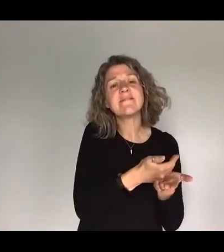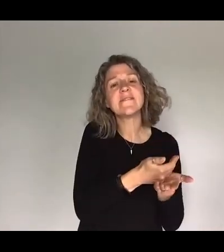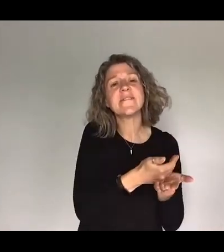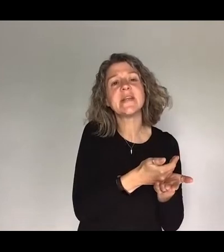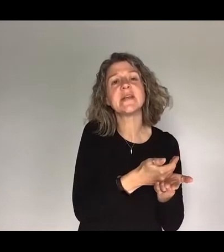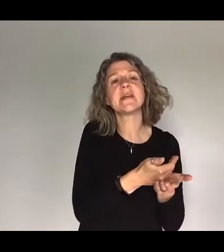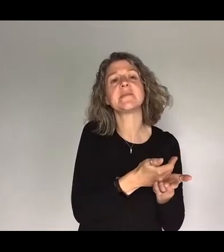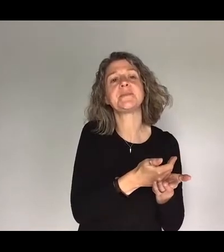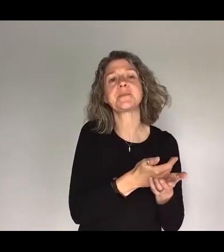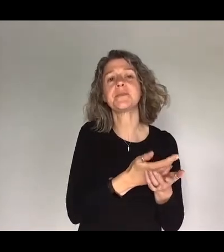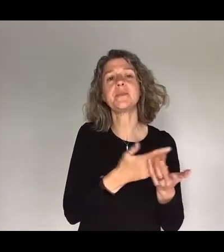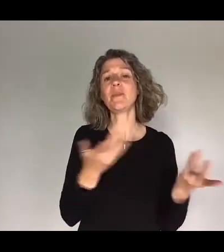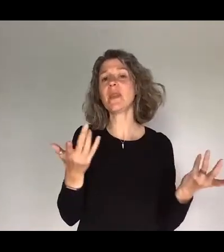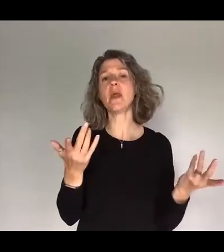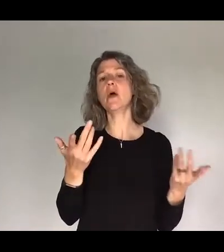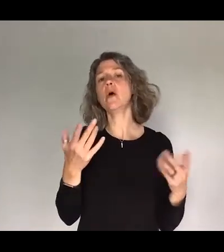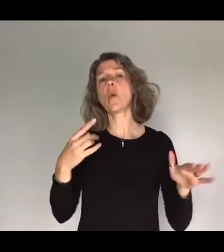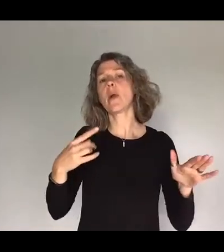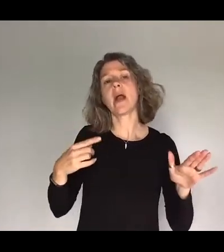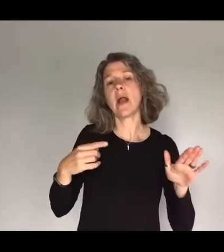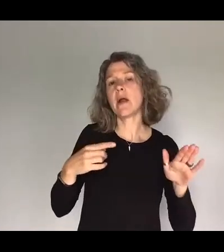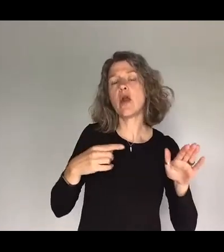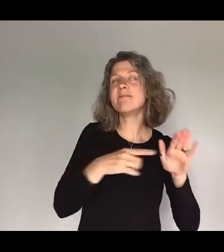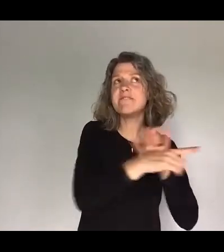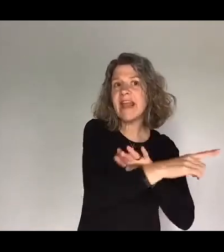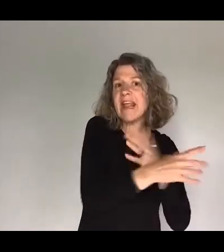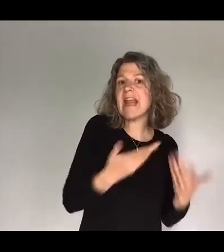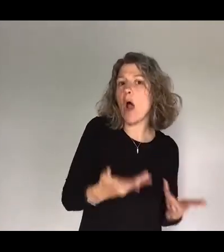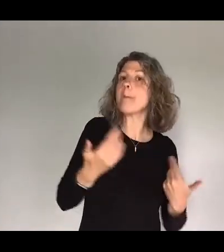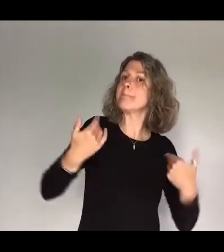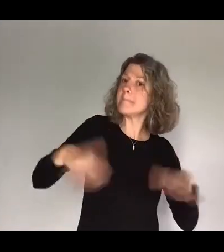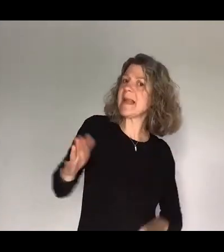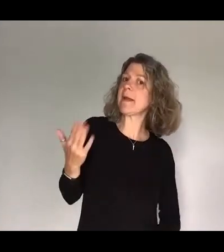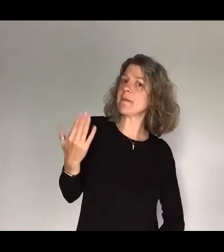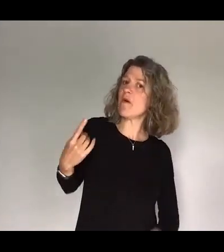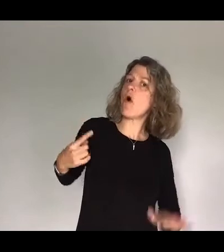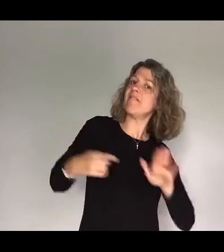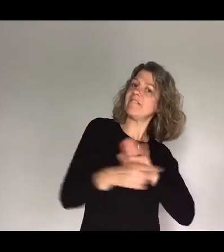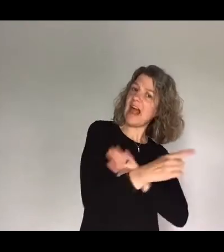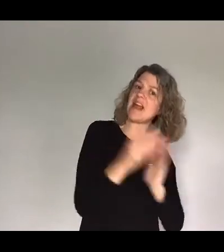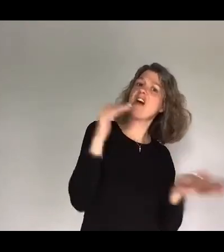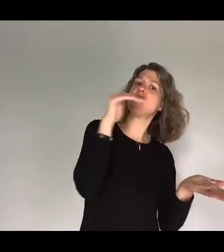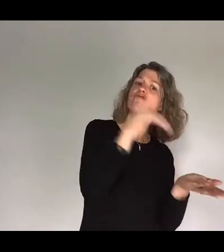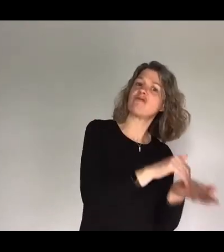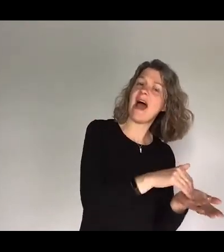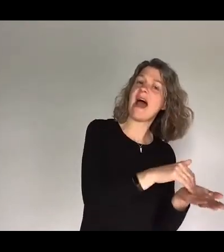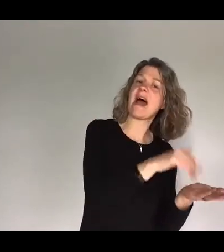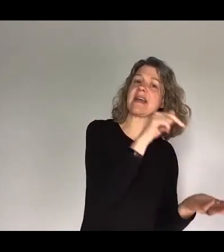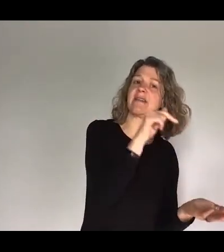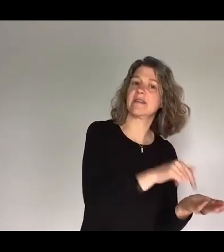fleeing currently it's that we have fled and we have arrived at the destination in doing the action of fleeing you have